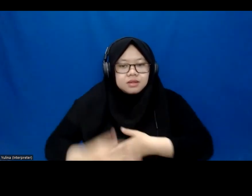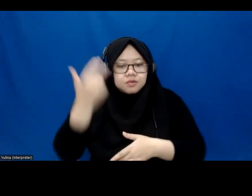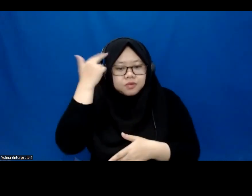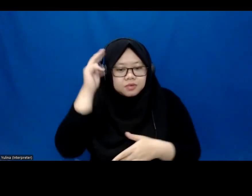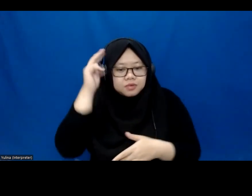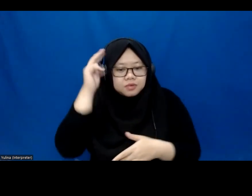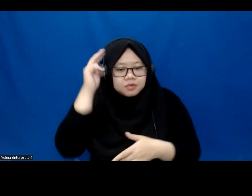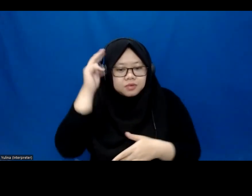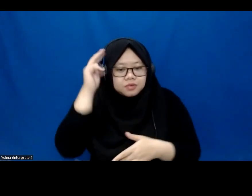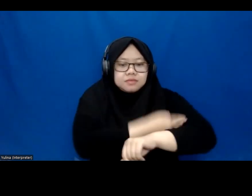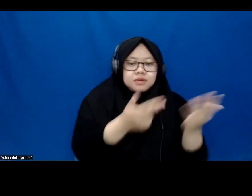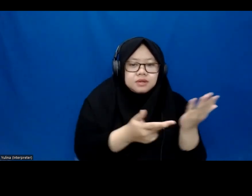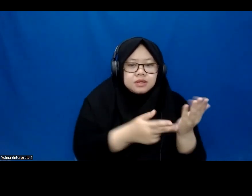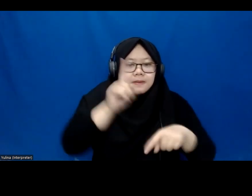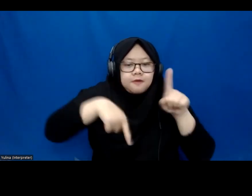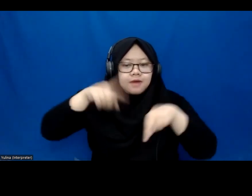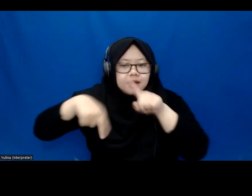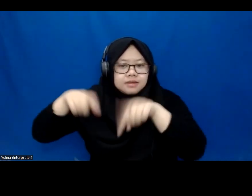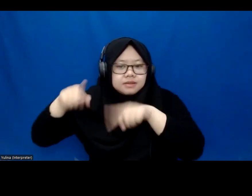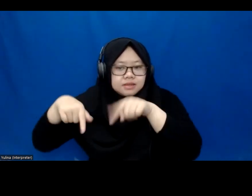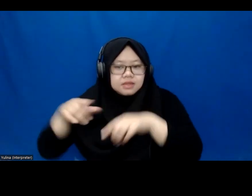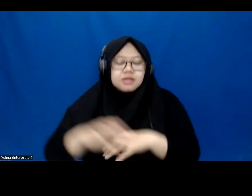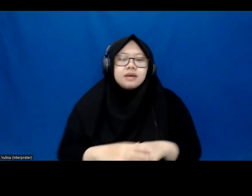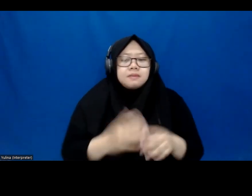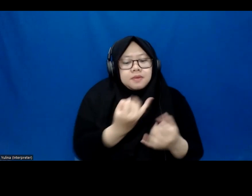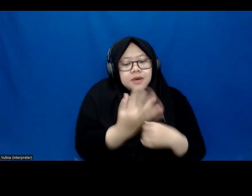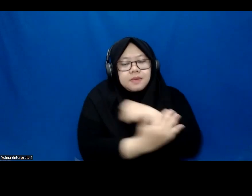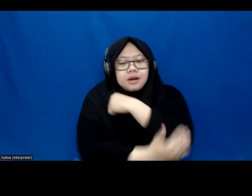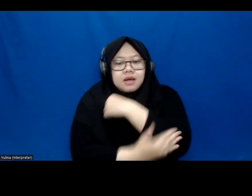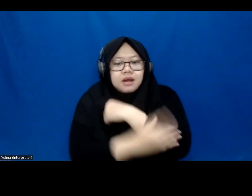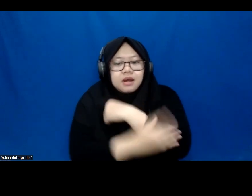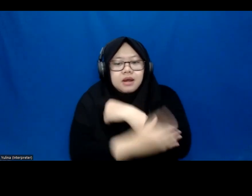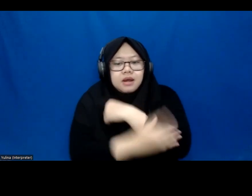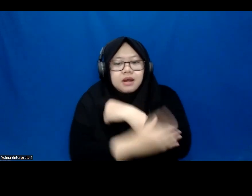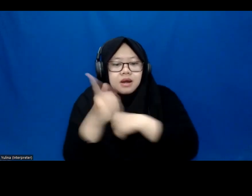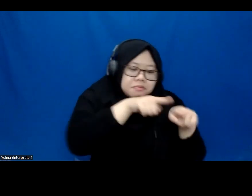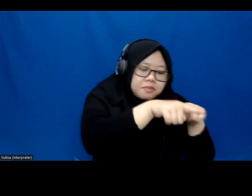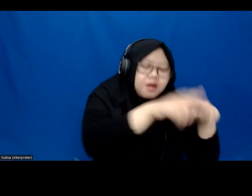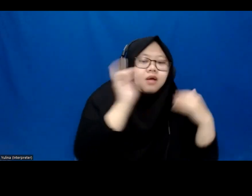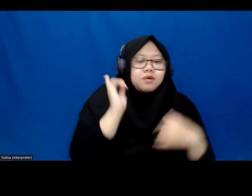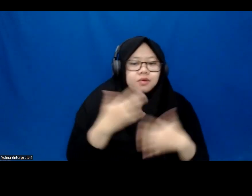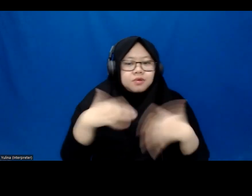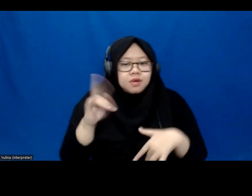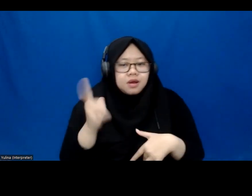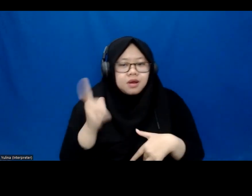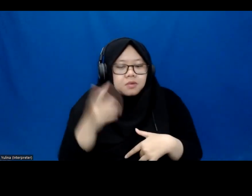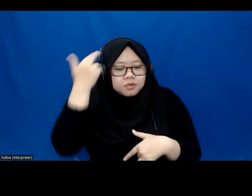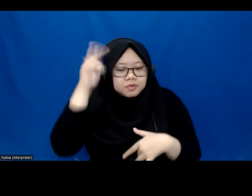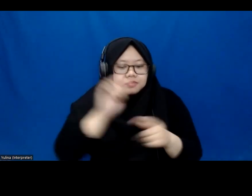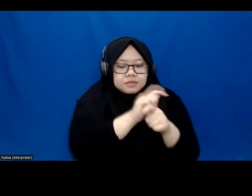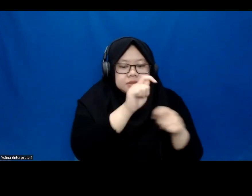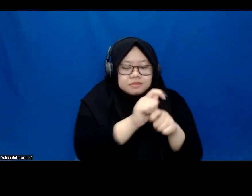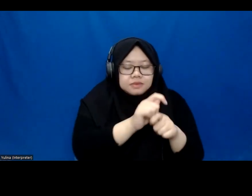varied. So while some countries have made progress in making their education systems more inclusive and accessible to learners